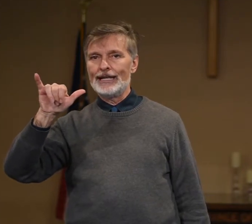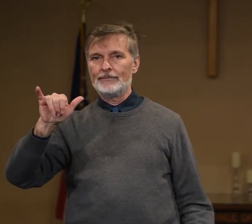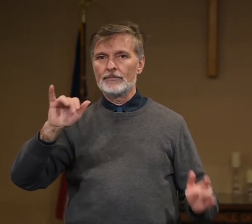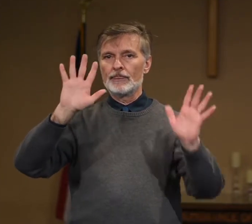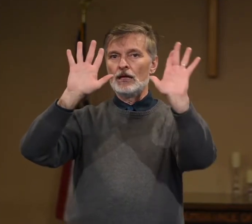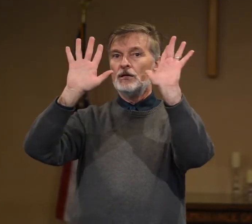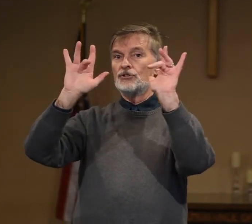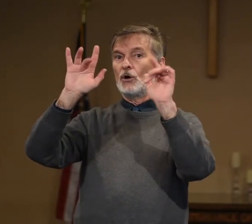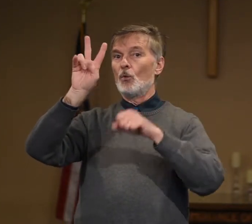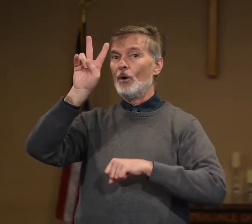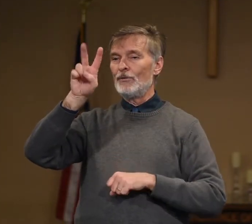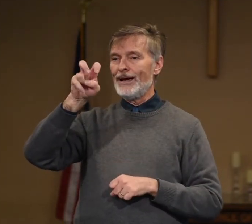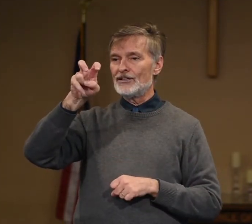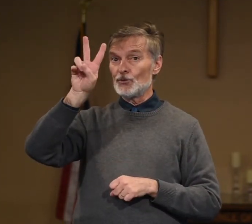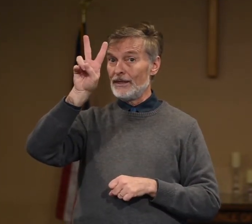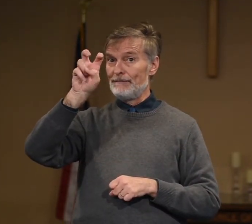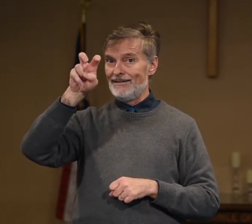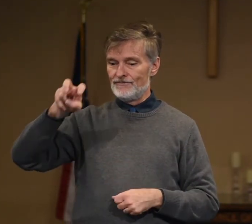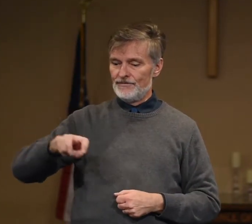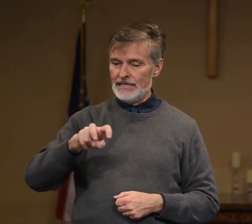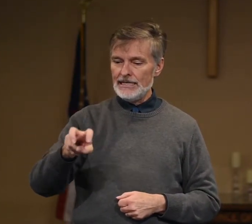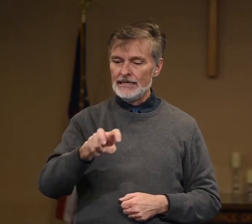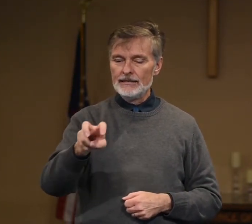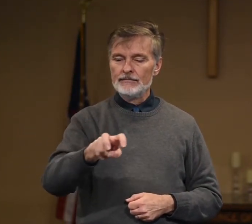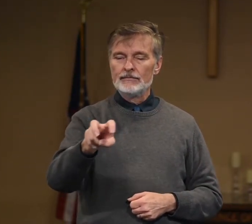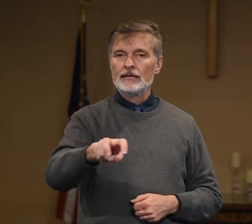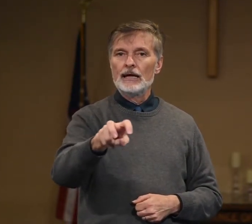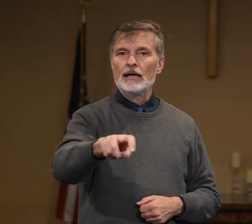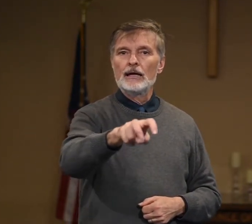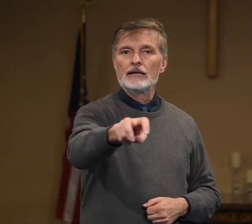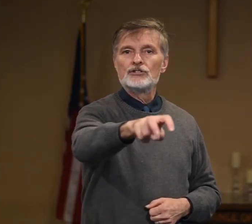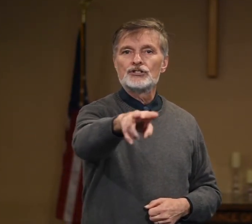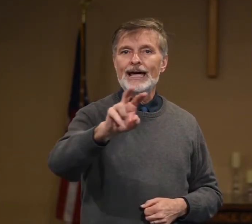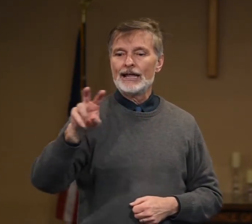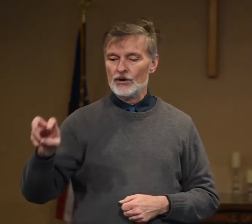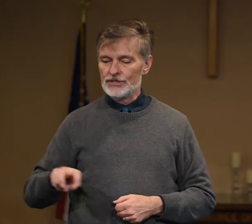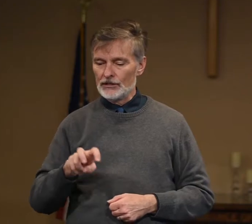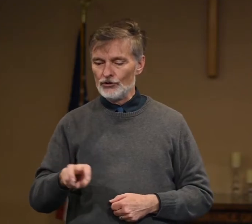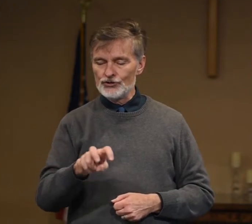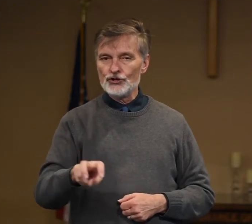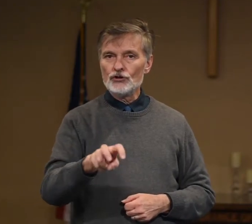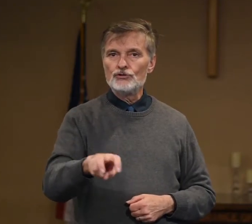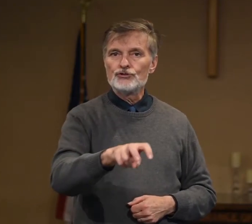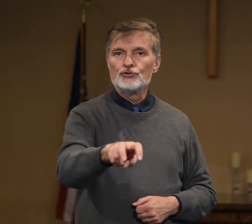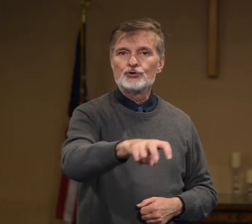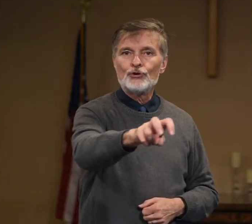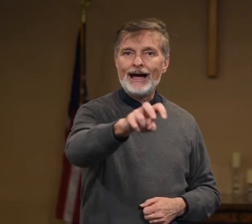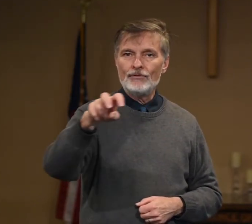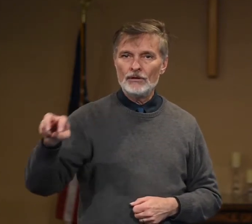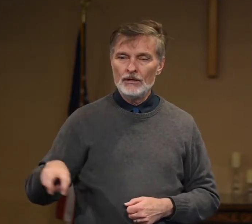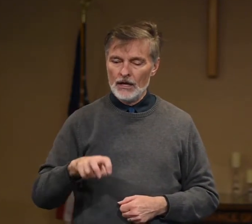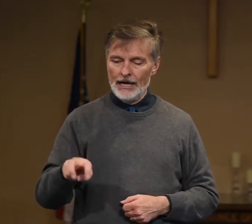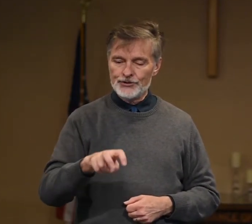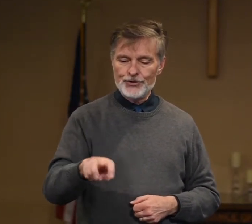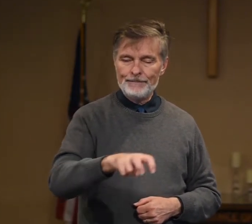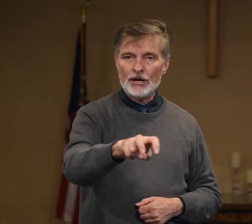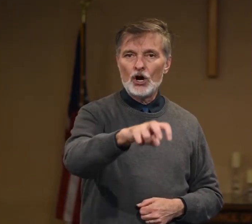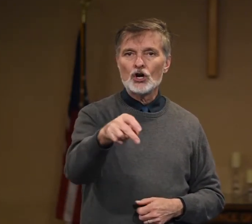So one way is with a bent V. And it just kind of goes in little circles. You travel. A trip. Or